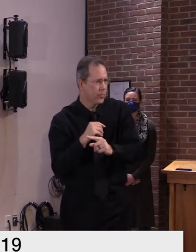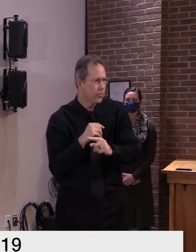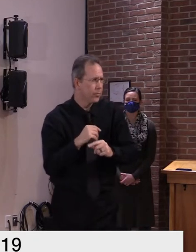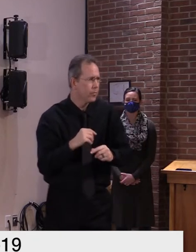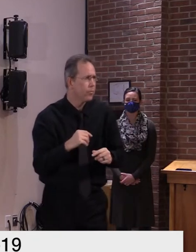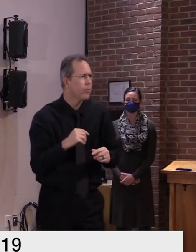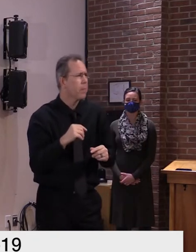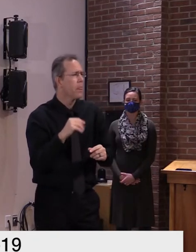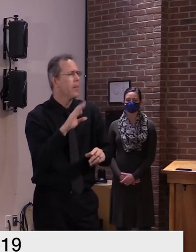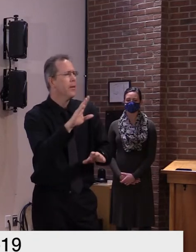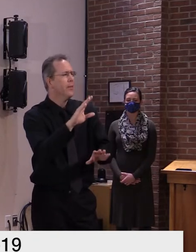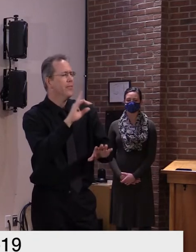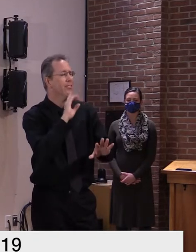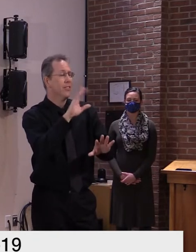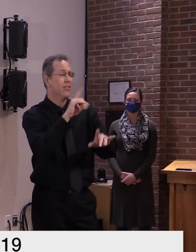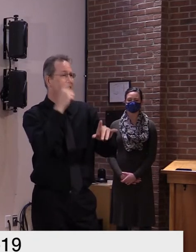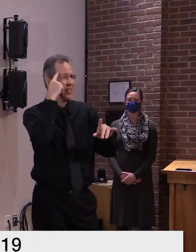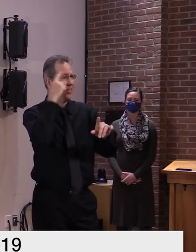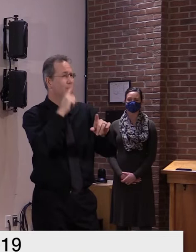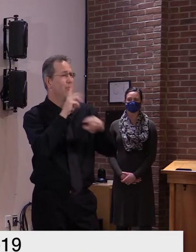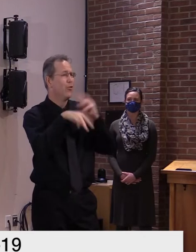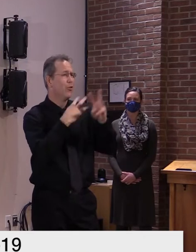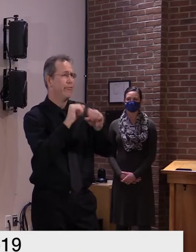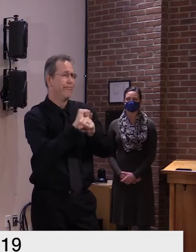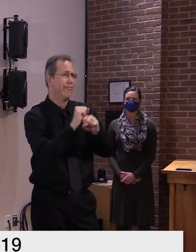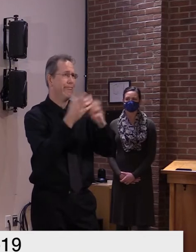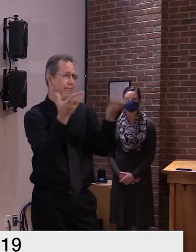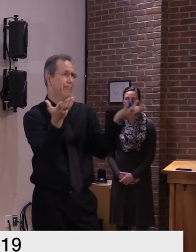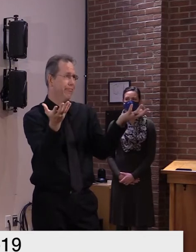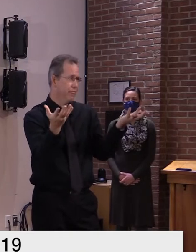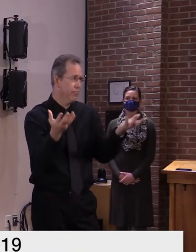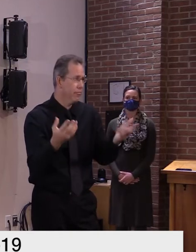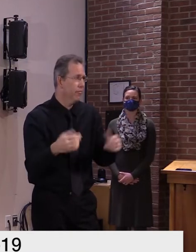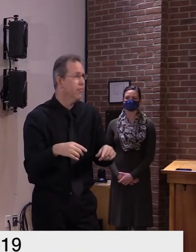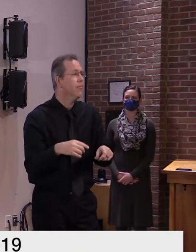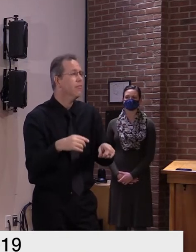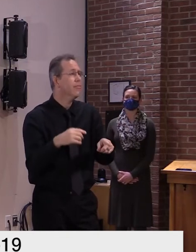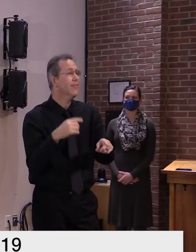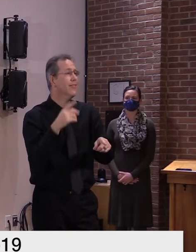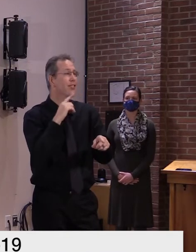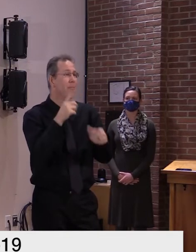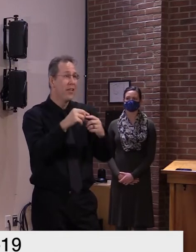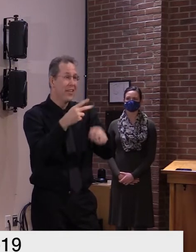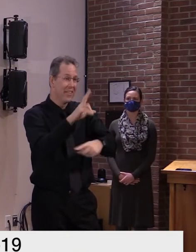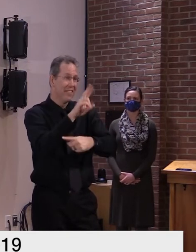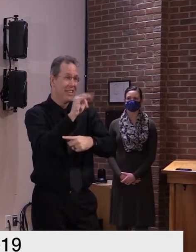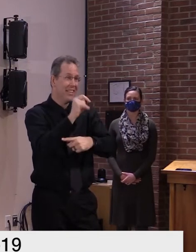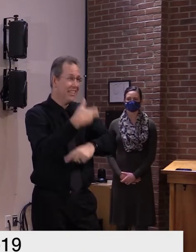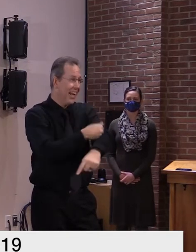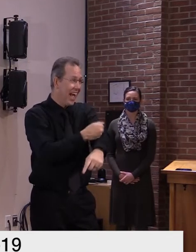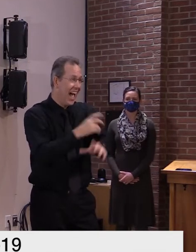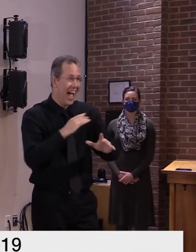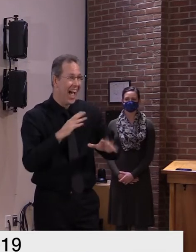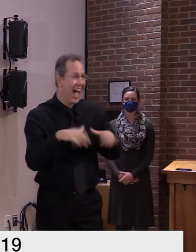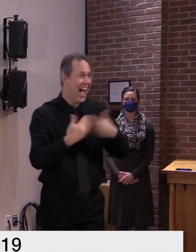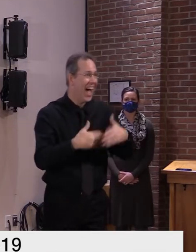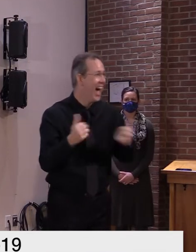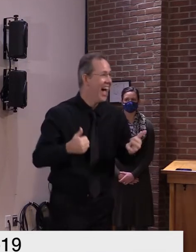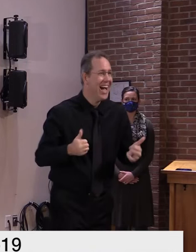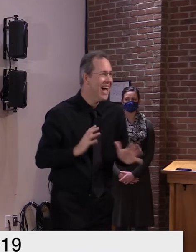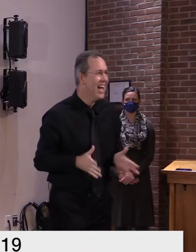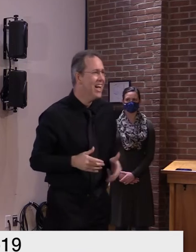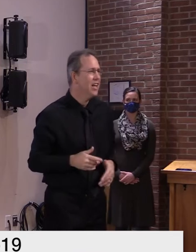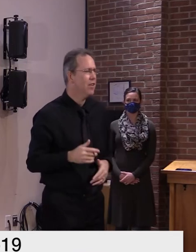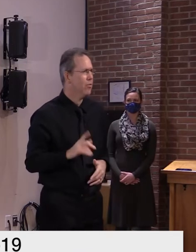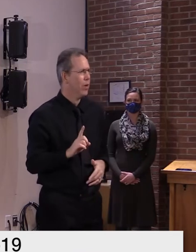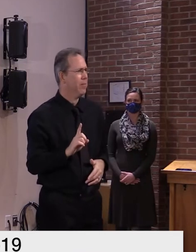a lot of this depends on how much of the vaccine we receive we don't have control of that we've been told that it's going to be